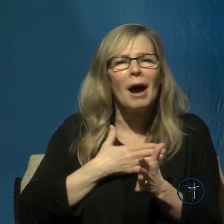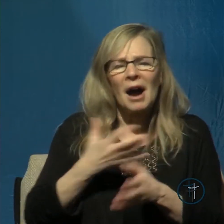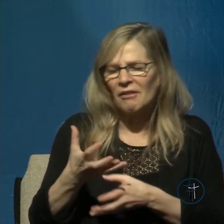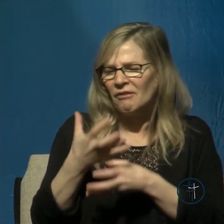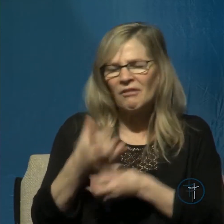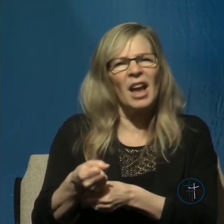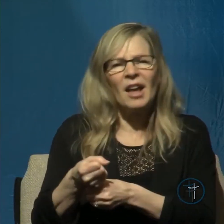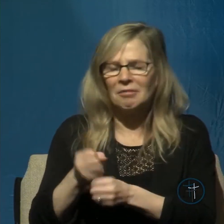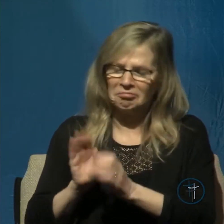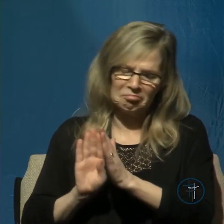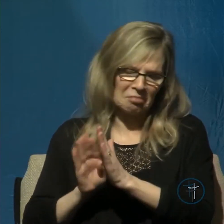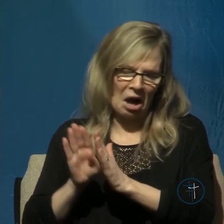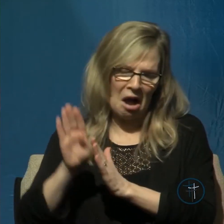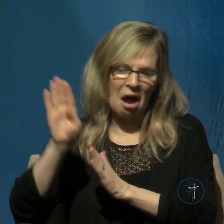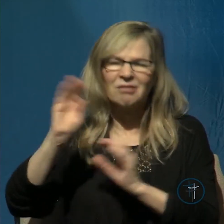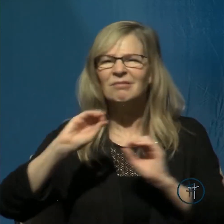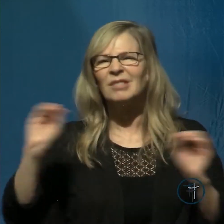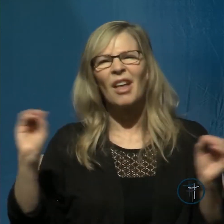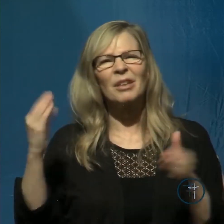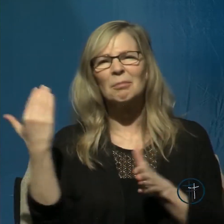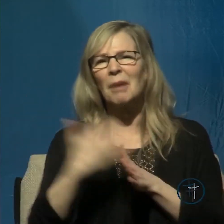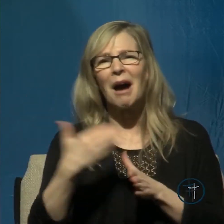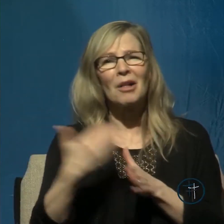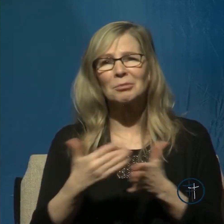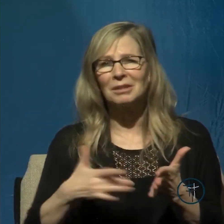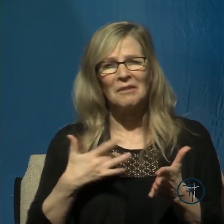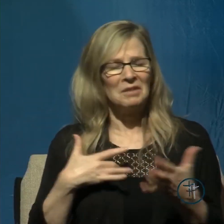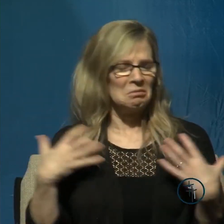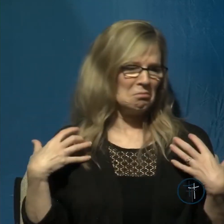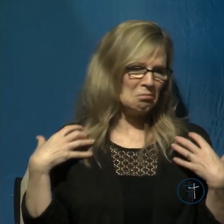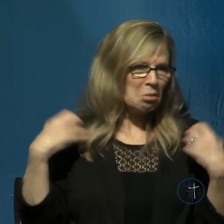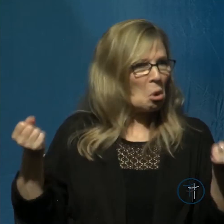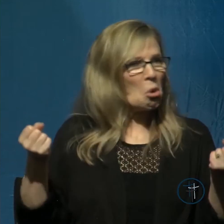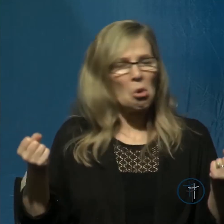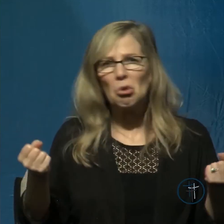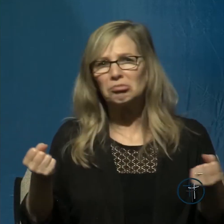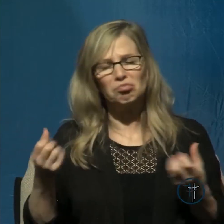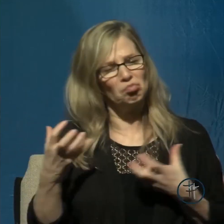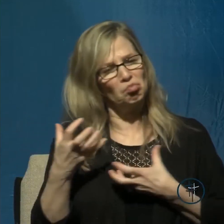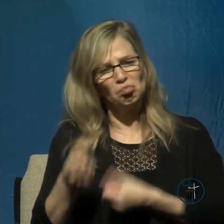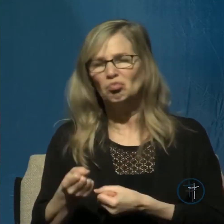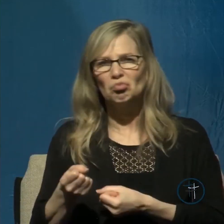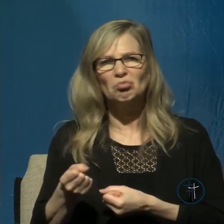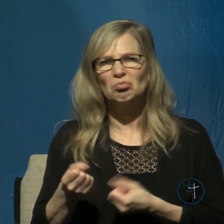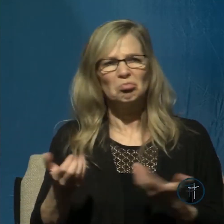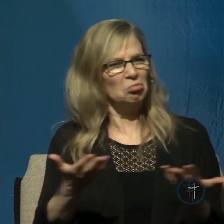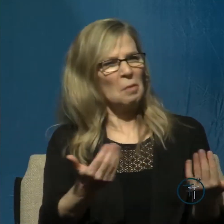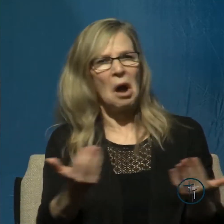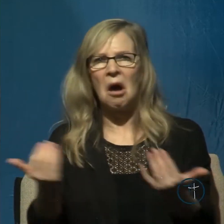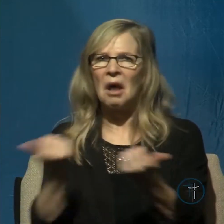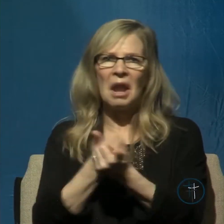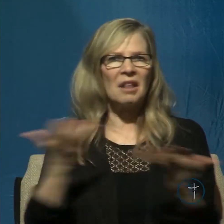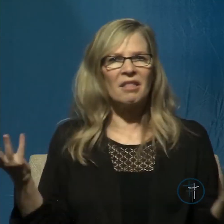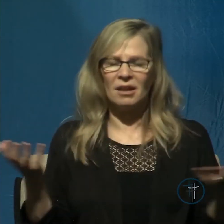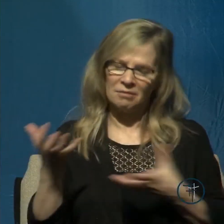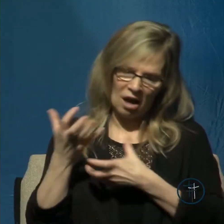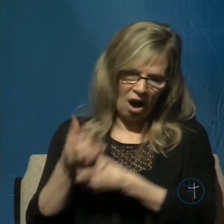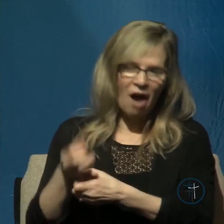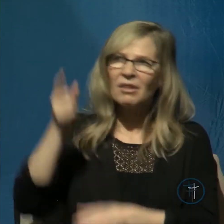nothing bothers me. I feel bold. I feel courageous, like I could take on anything, confident that the Lord will protect me. Absolutely